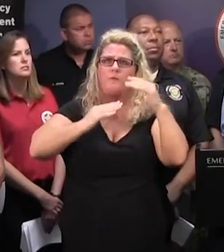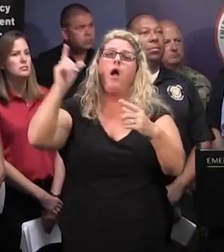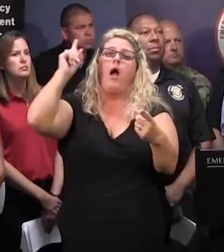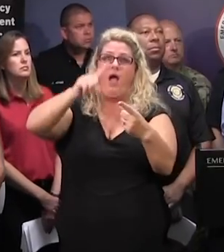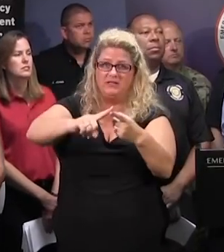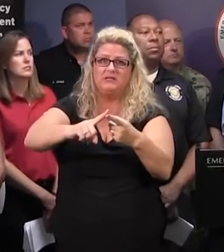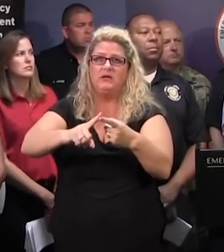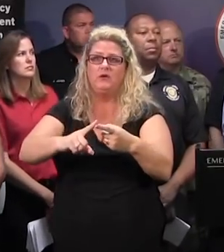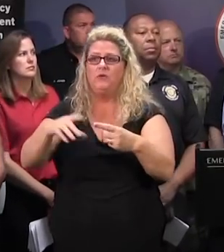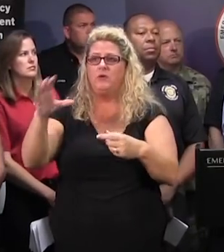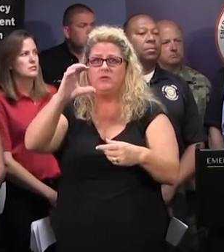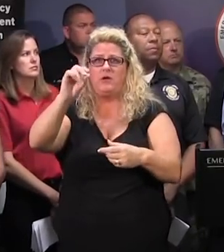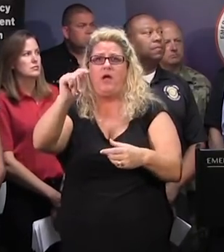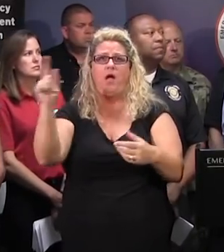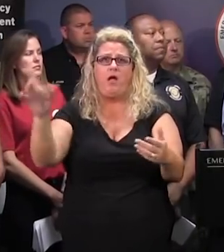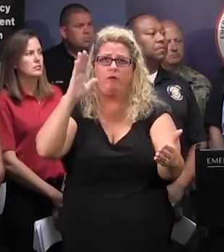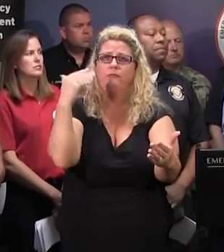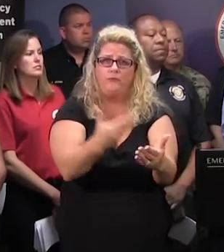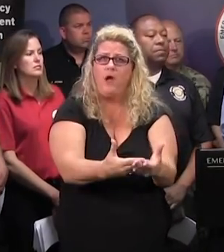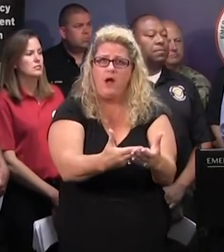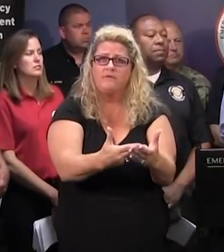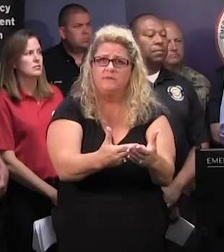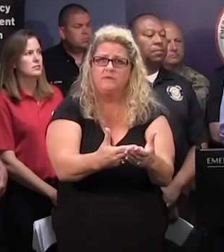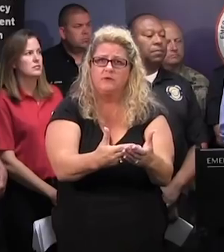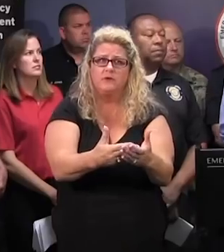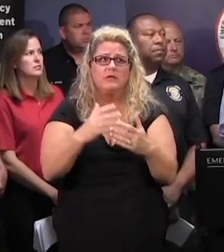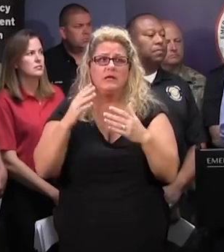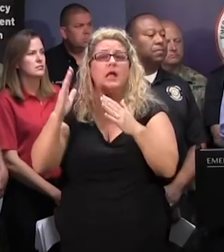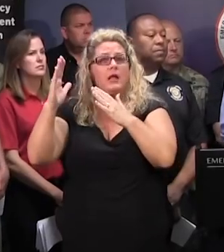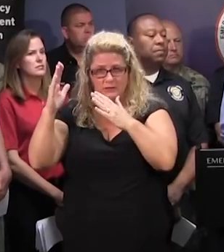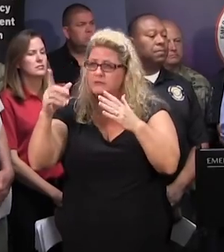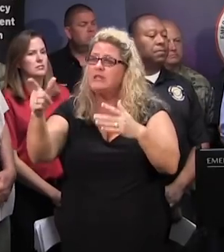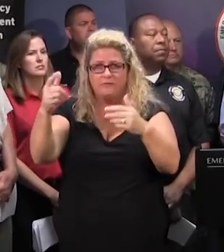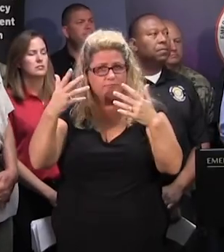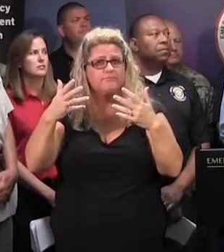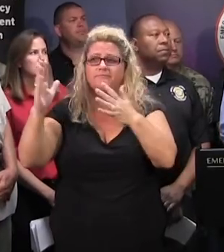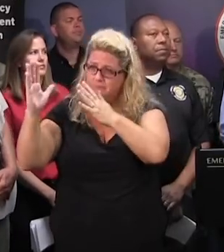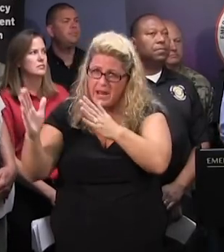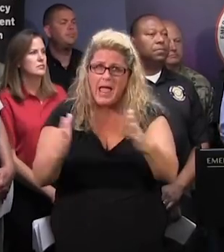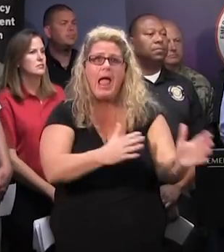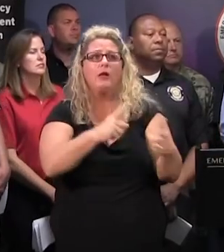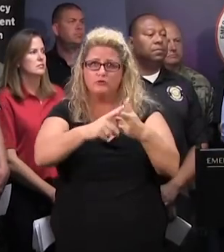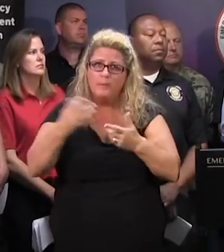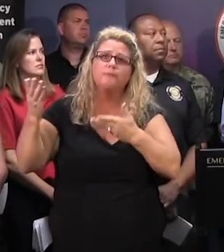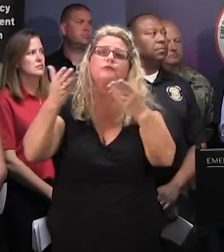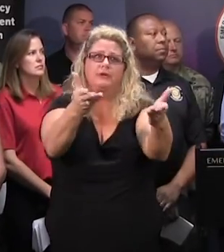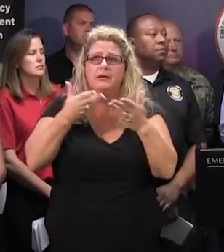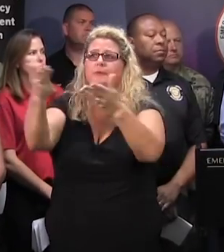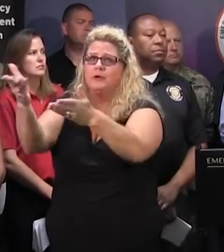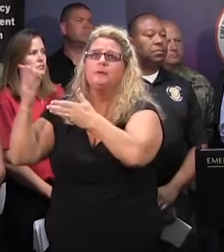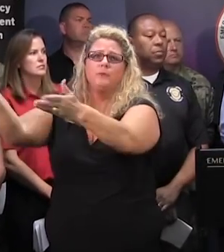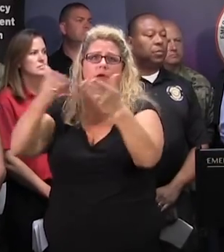cots arrive. But I assure you that the plan is being implemented and perfected to get those cots that have not